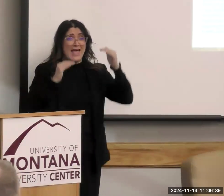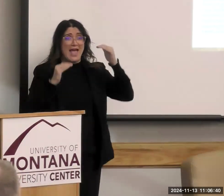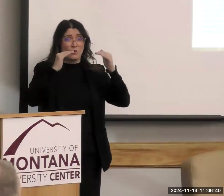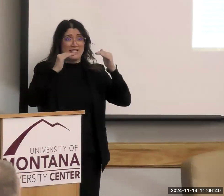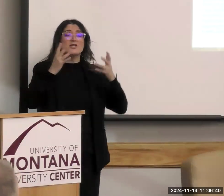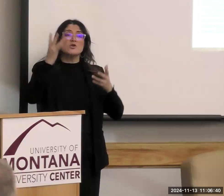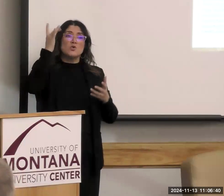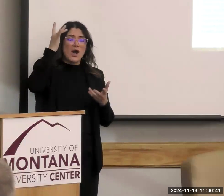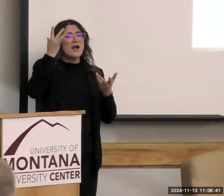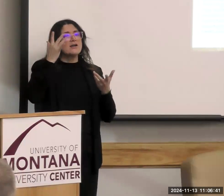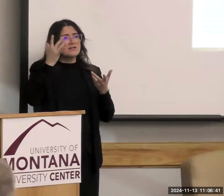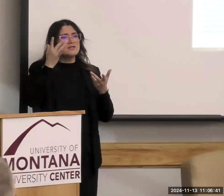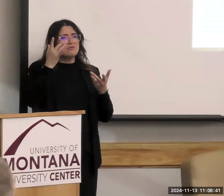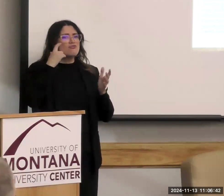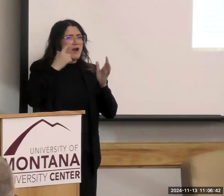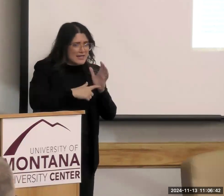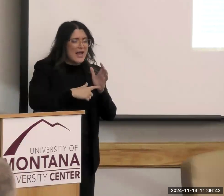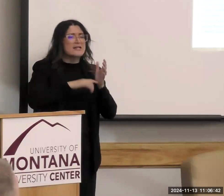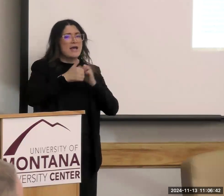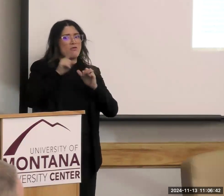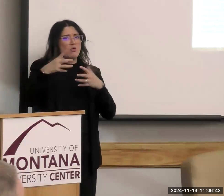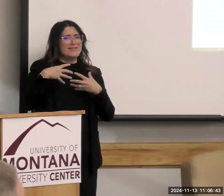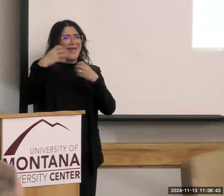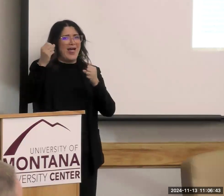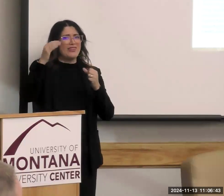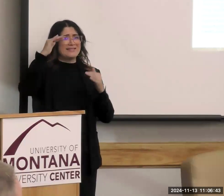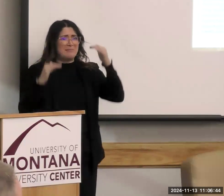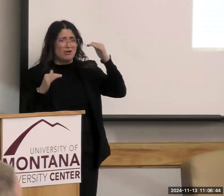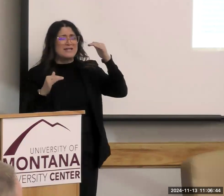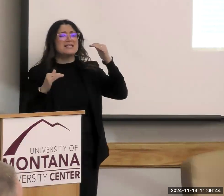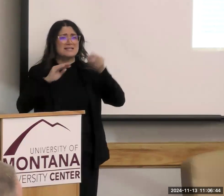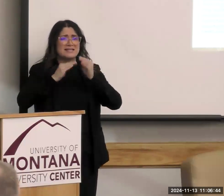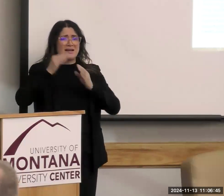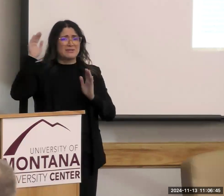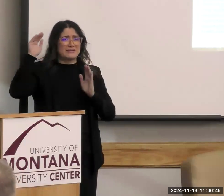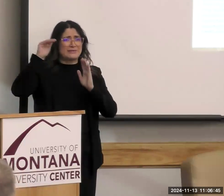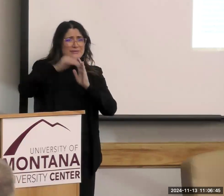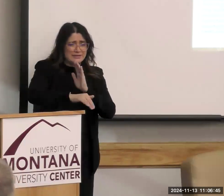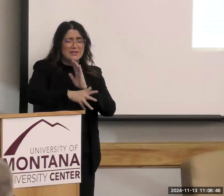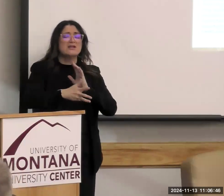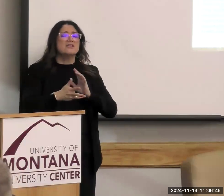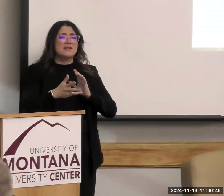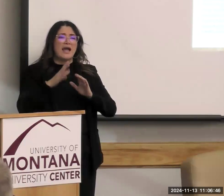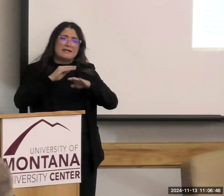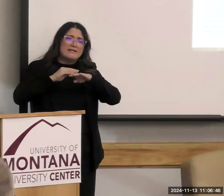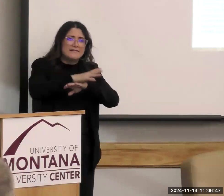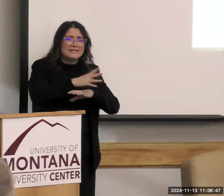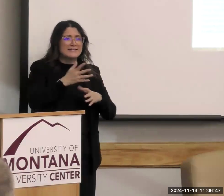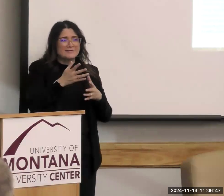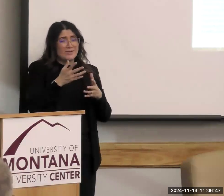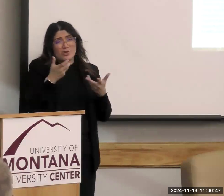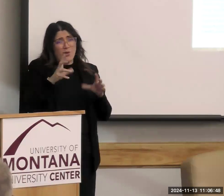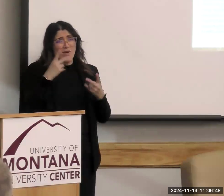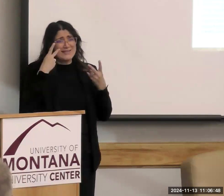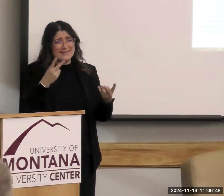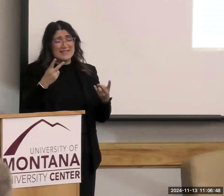business about health disparities bring the numbers down and affect the overall health in ways that we don't want to see if we're a compassionate